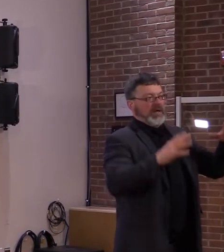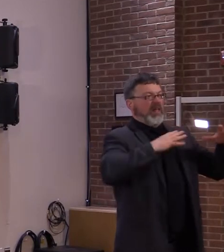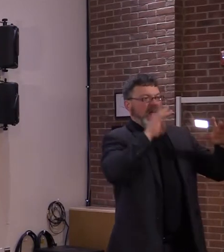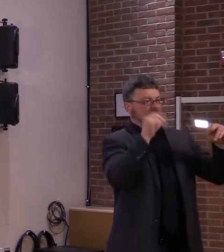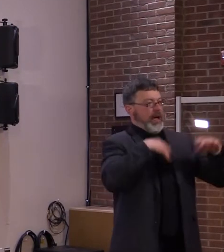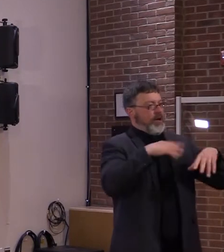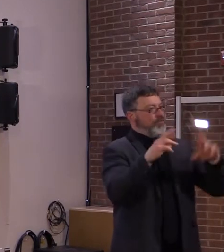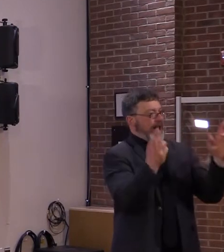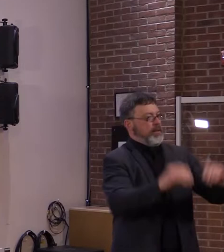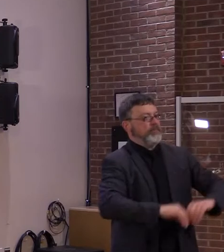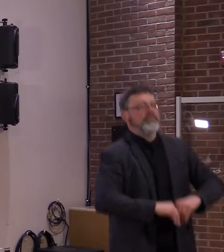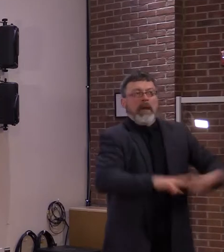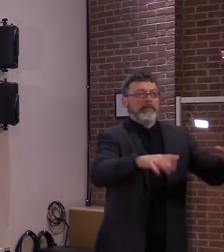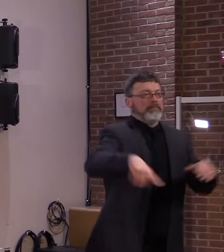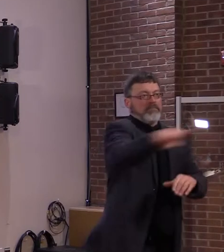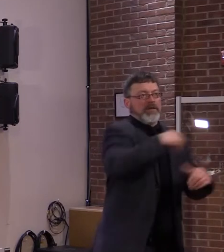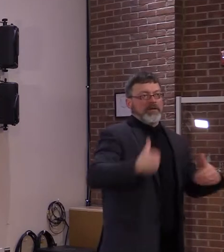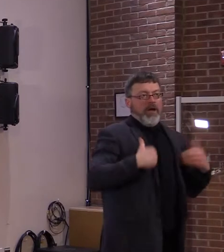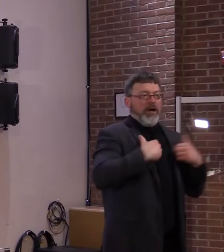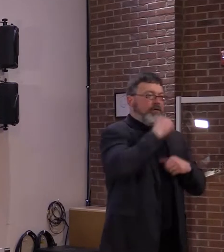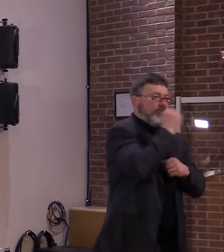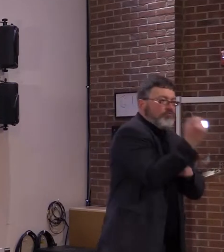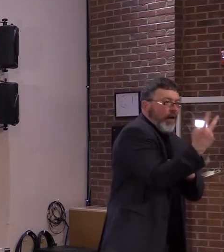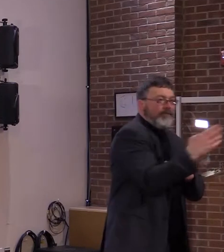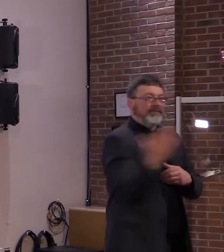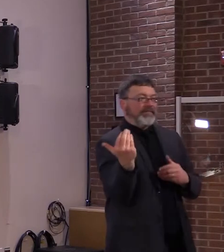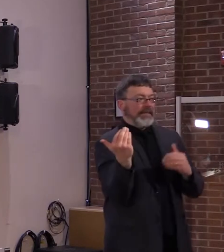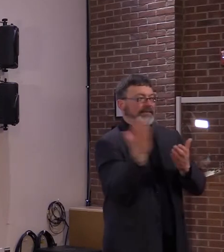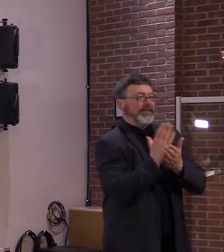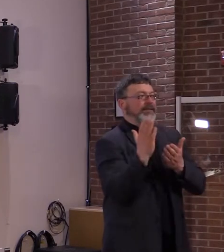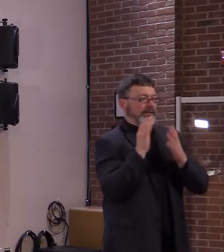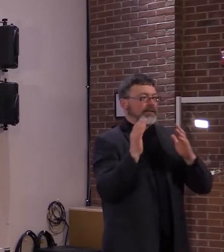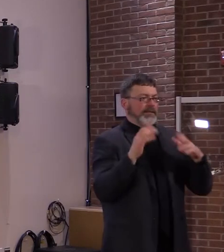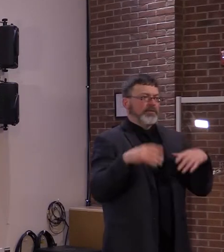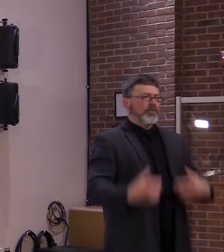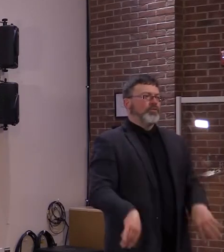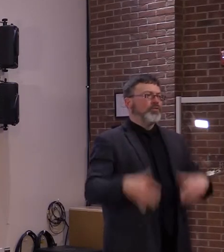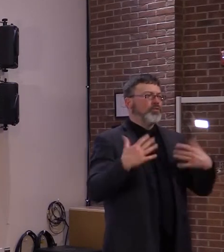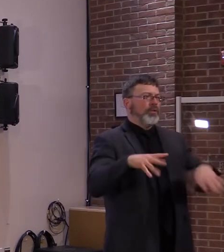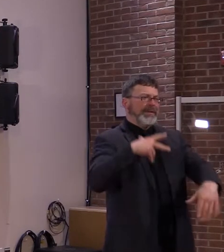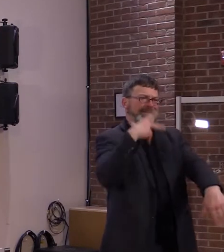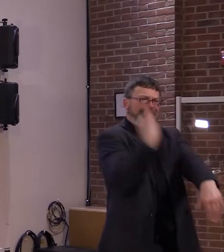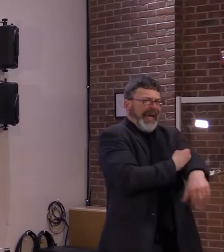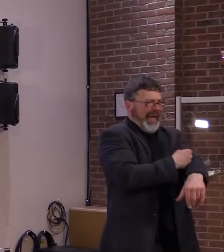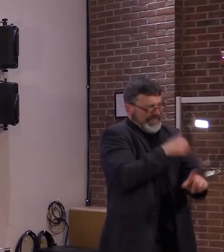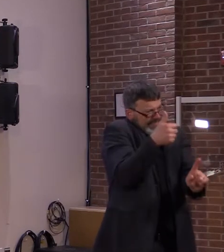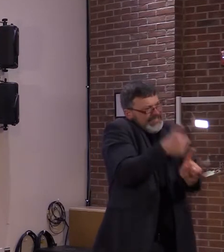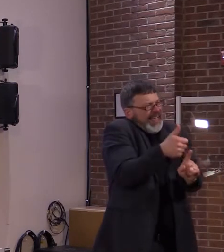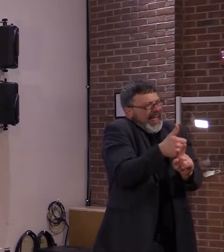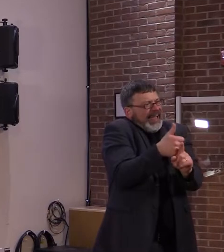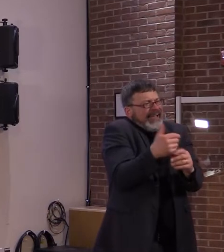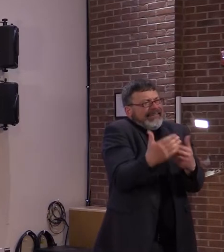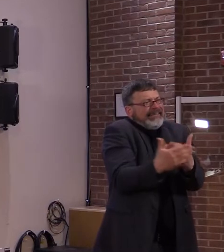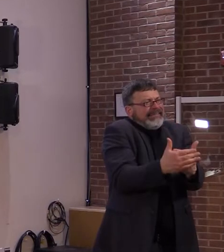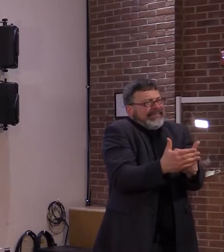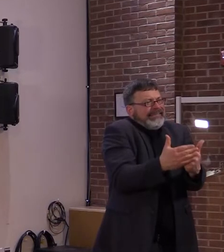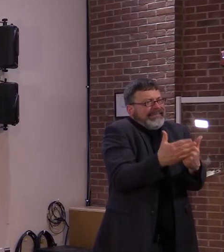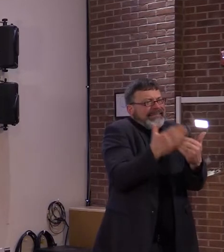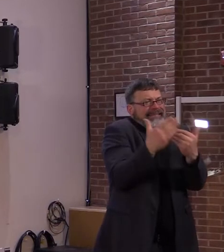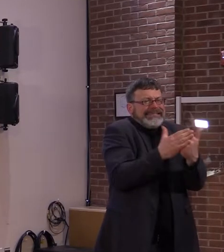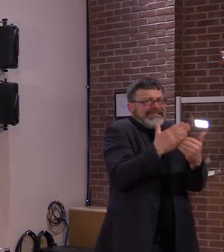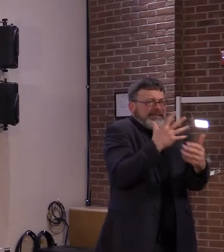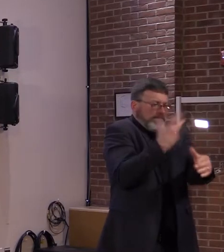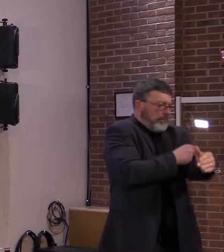Again, making the vaccine easy and accessible to them, working with our colleagues in pediatrics for